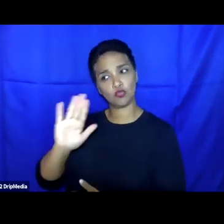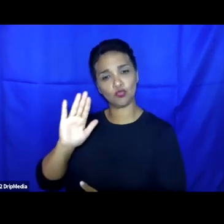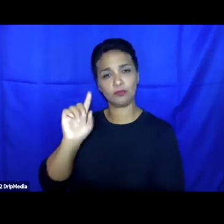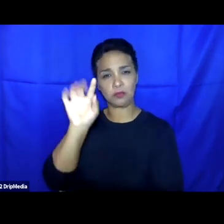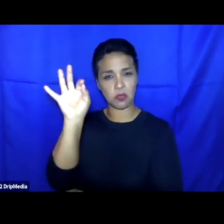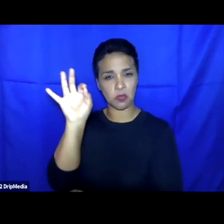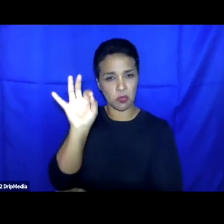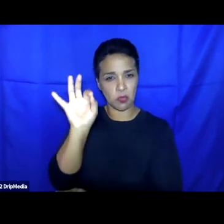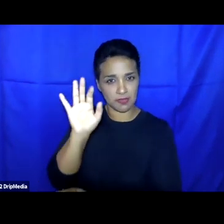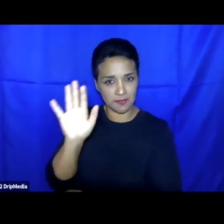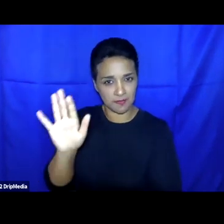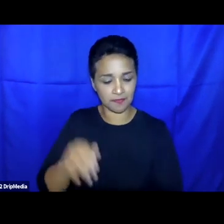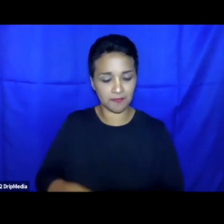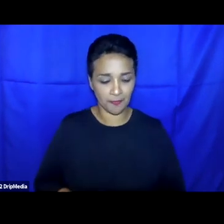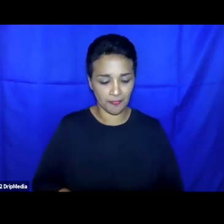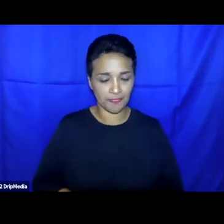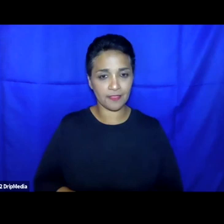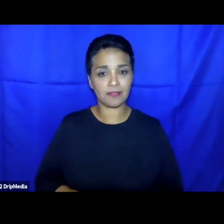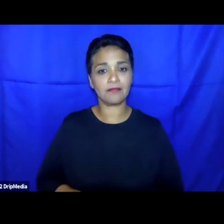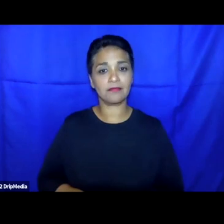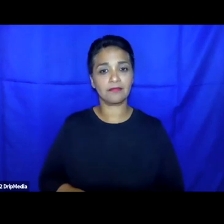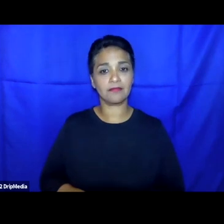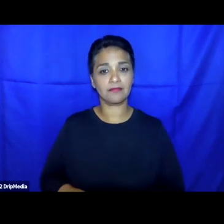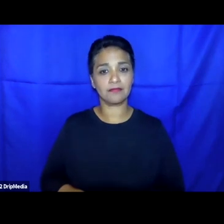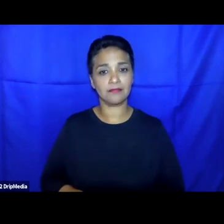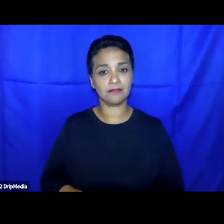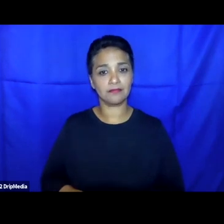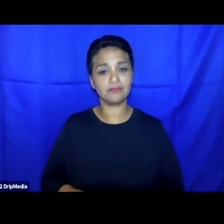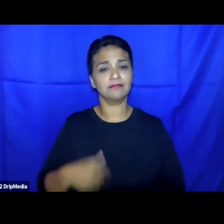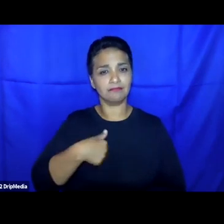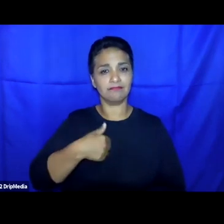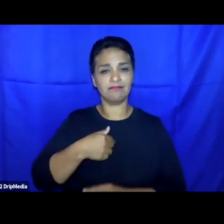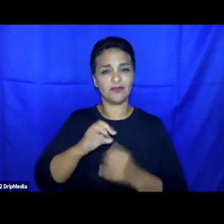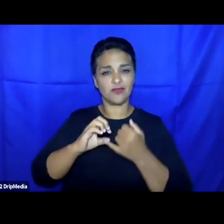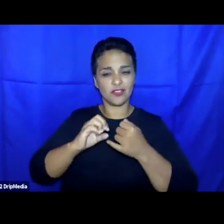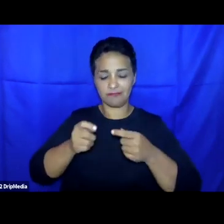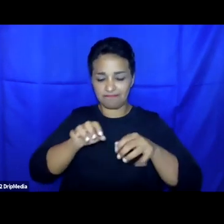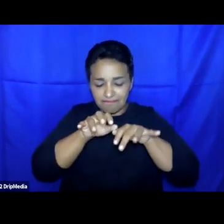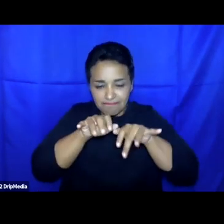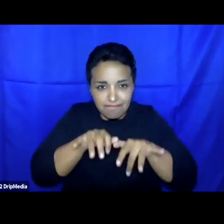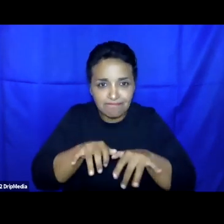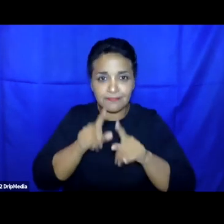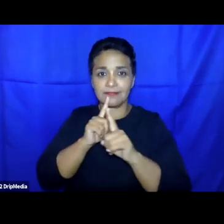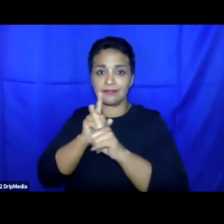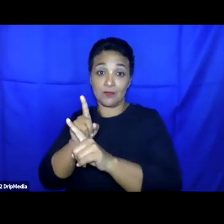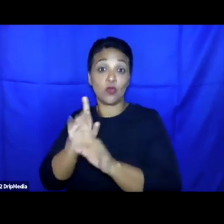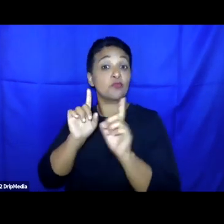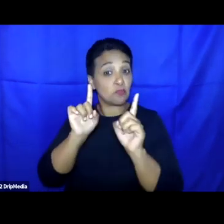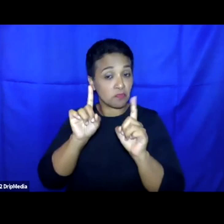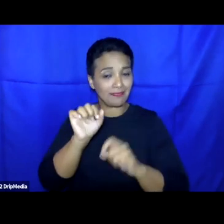tried to write in a written answer, it is true that there is